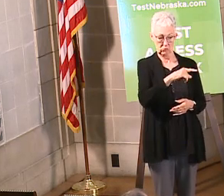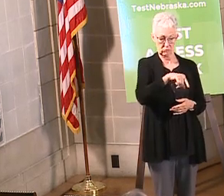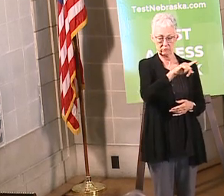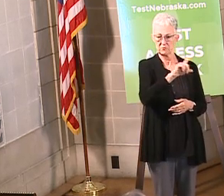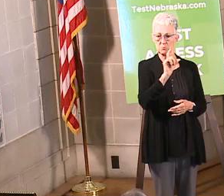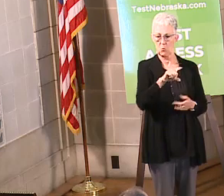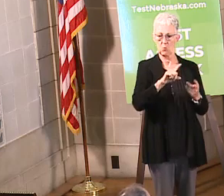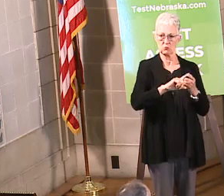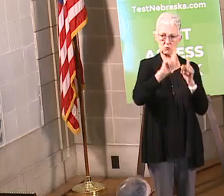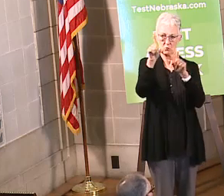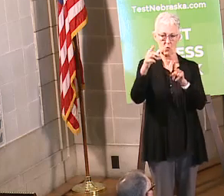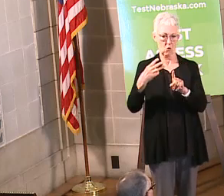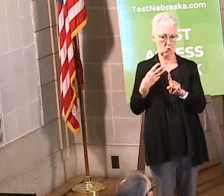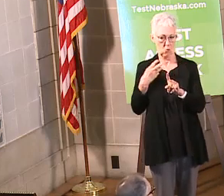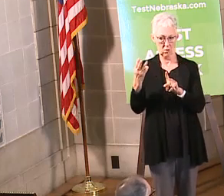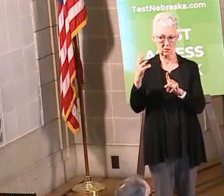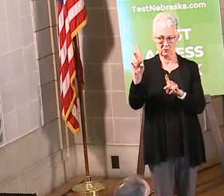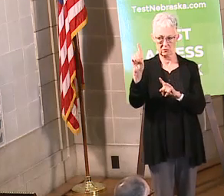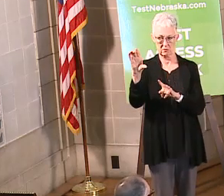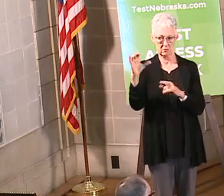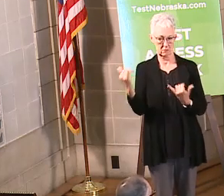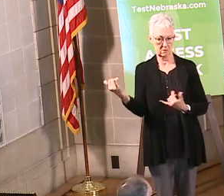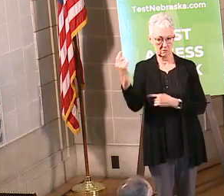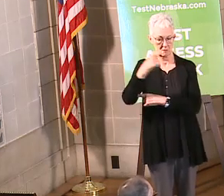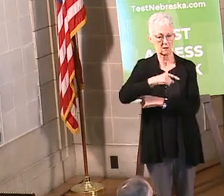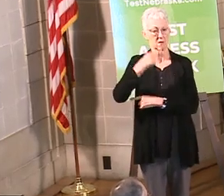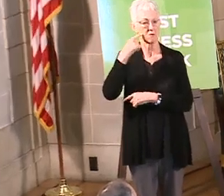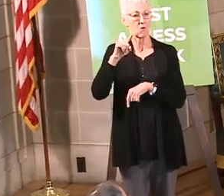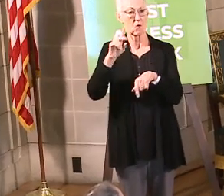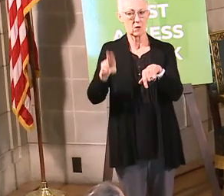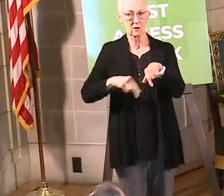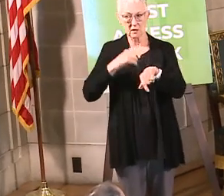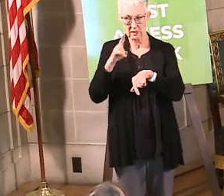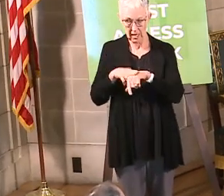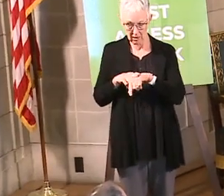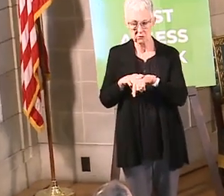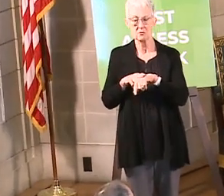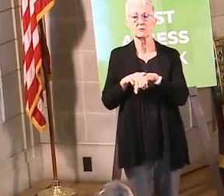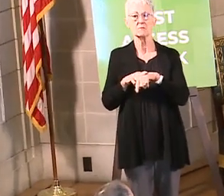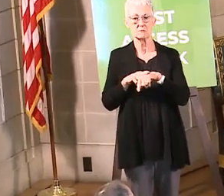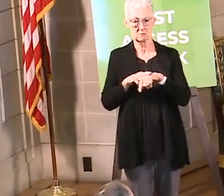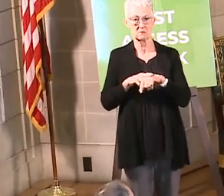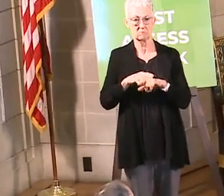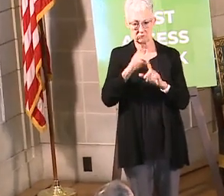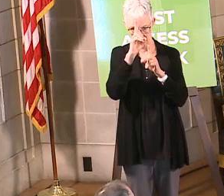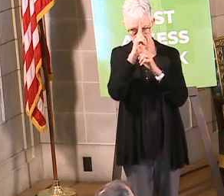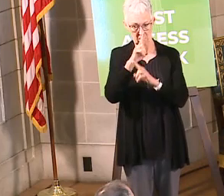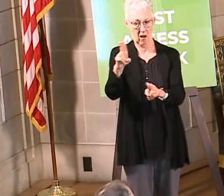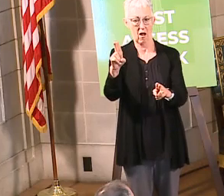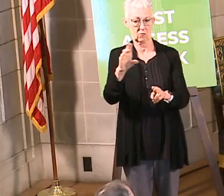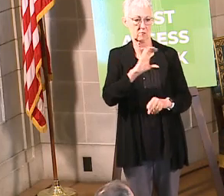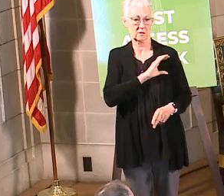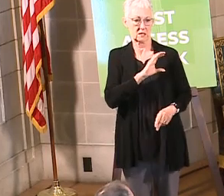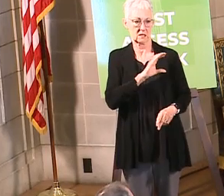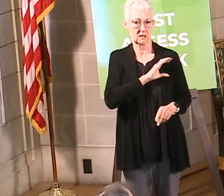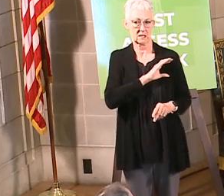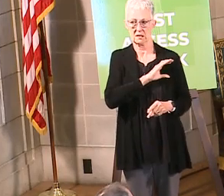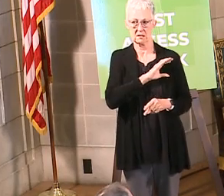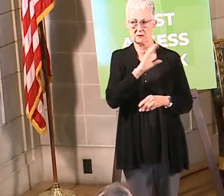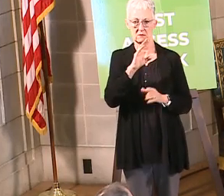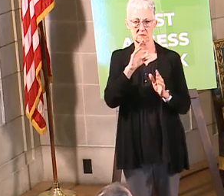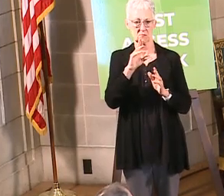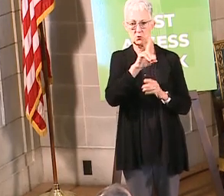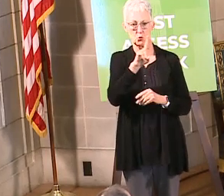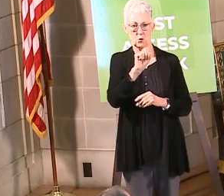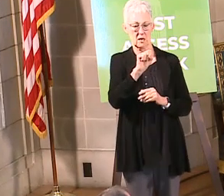the National Law Enforcement Memorial Ceremony, which unfortunately had to be canceled. But instead, there's going to be